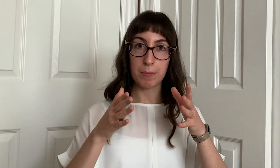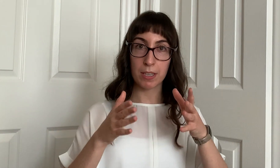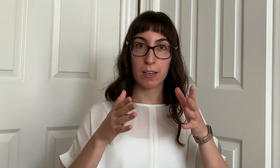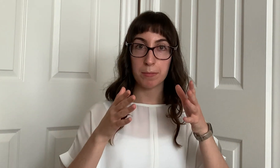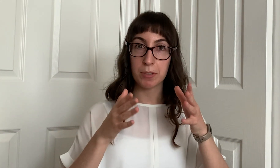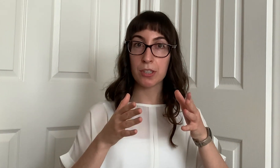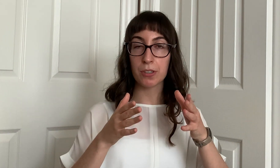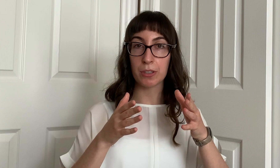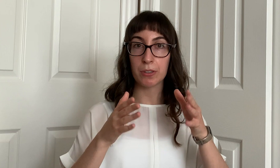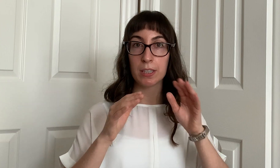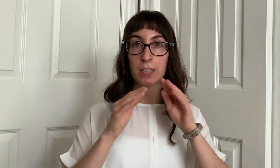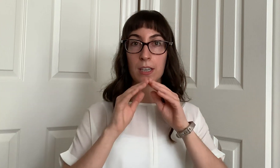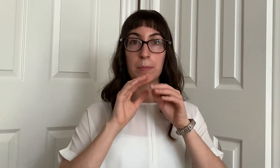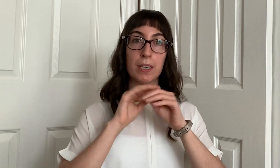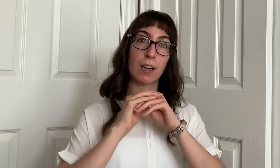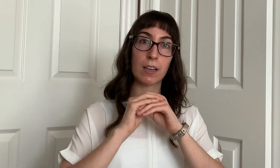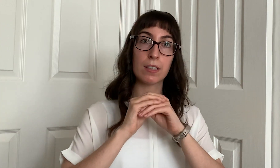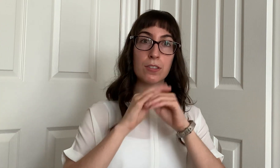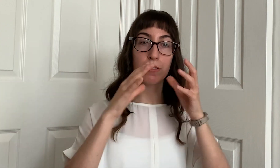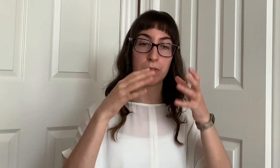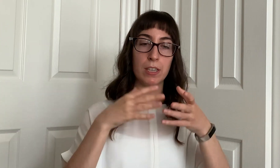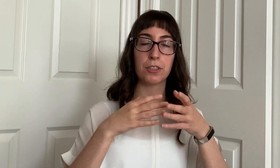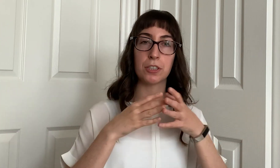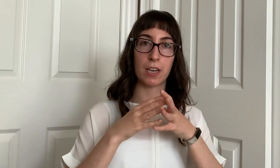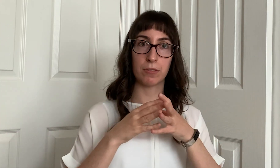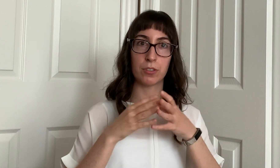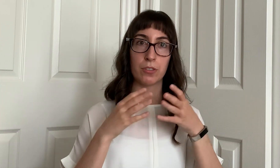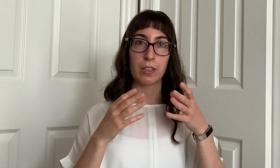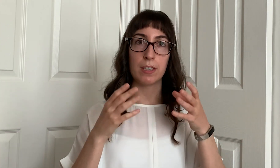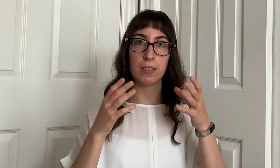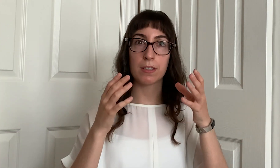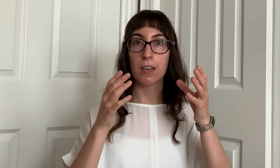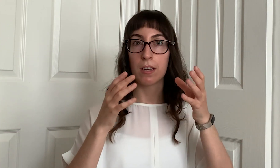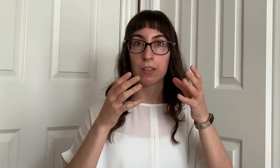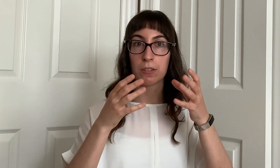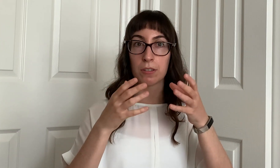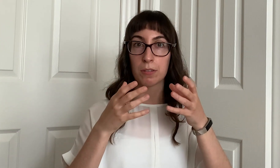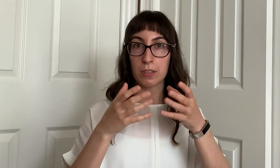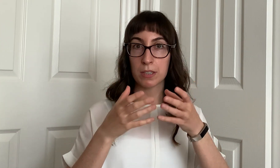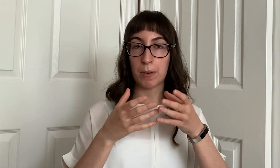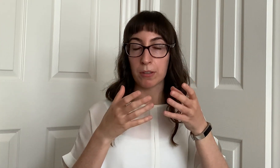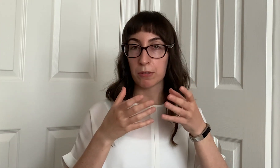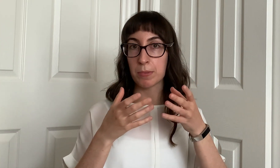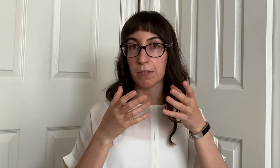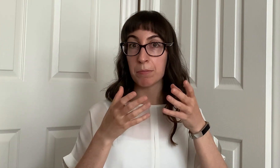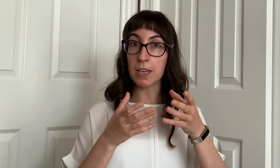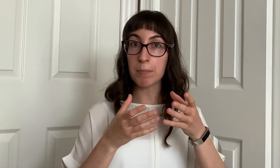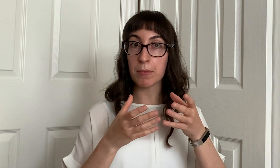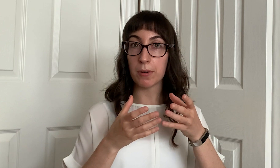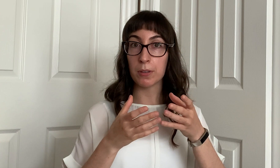same time too because you've niched down to these small groups of people